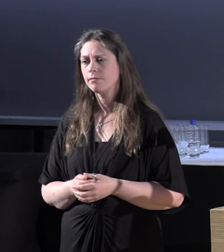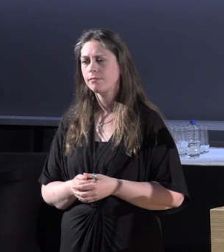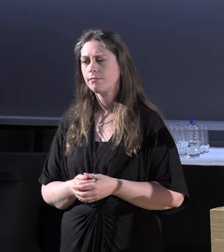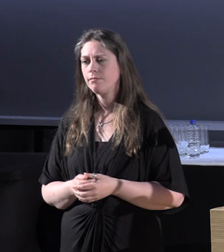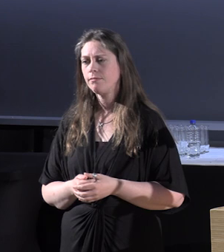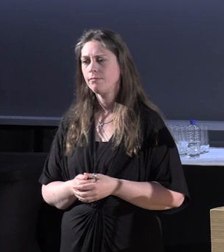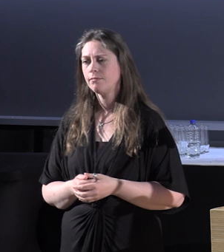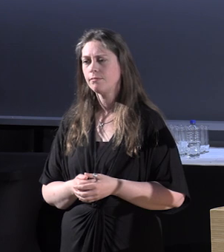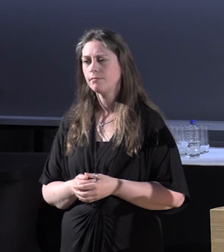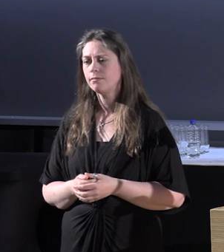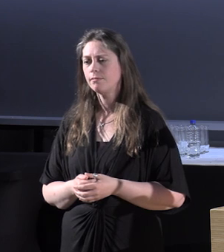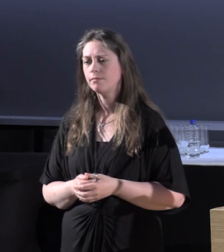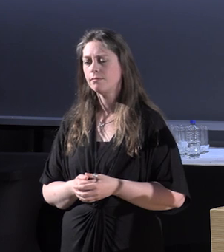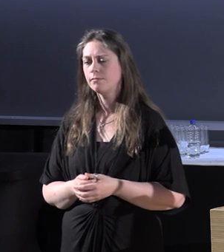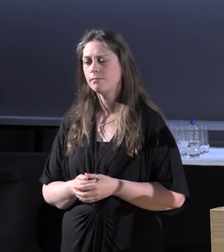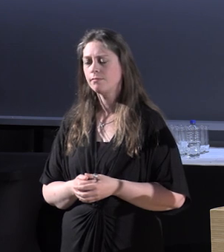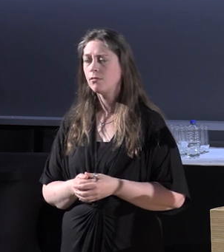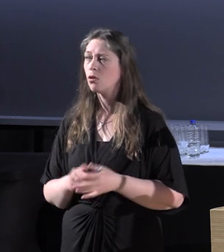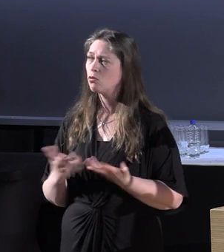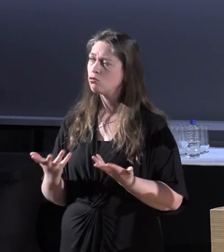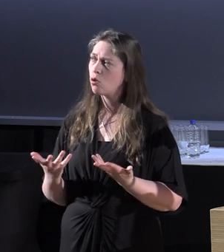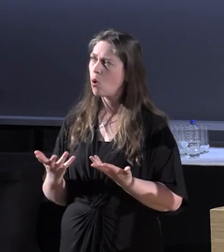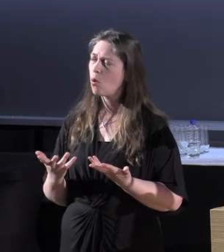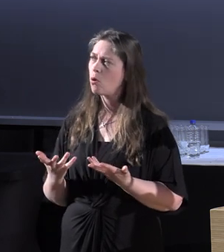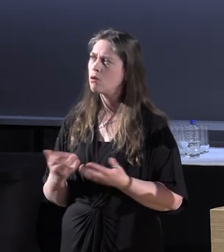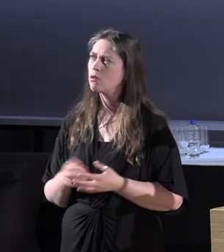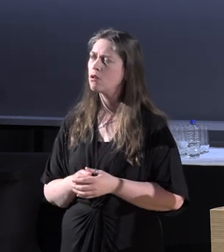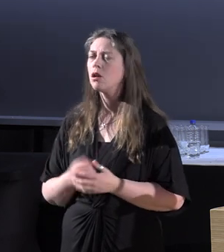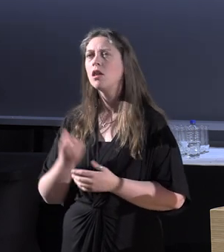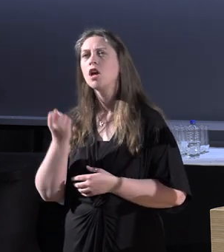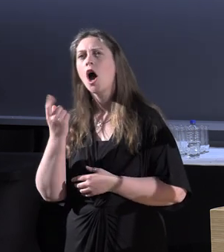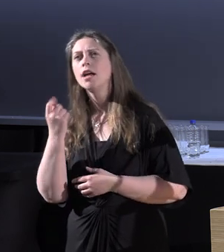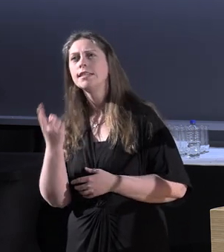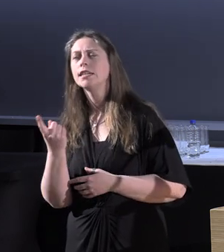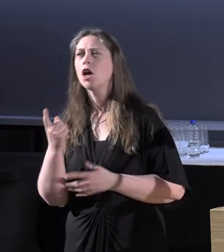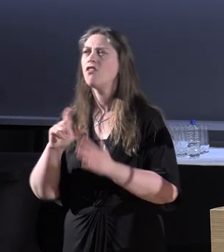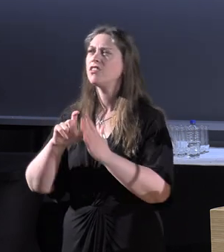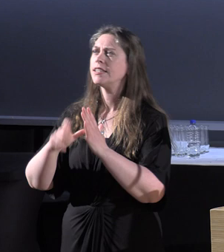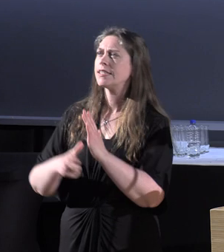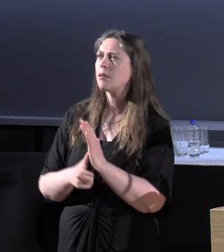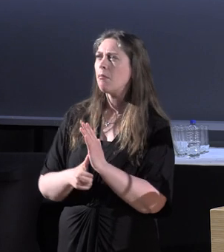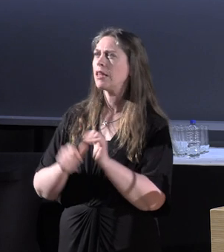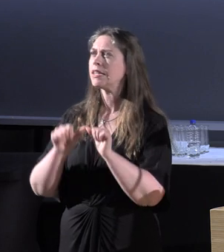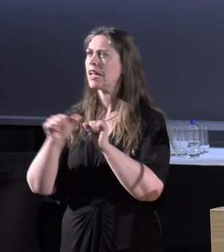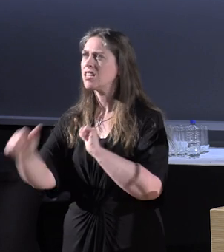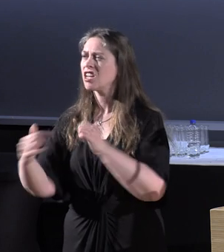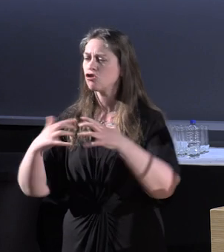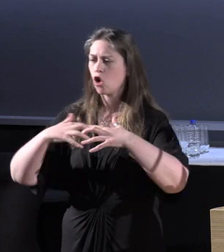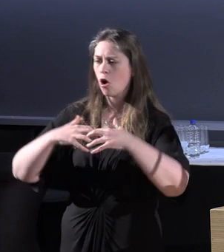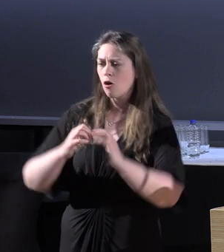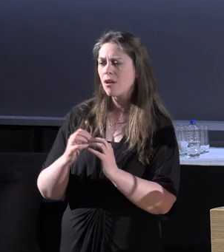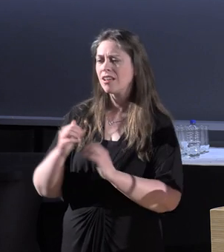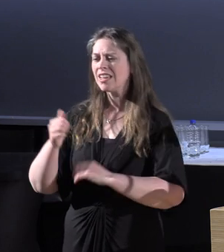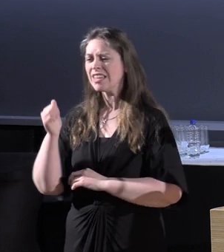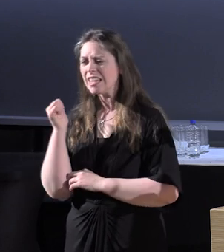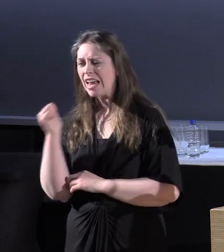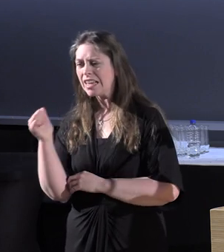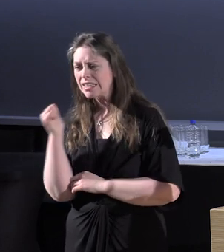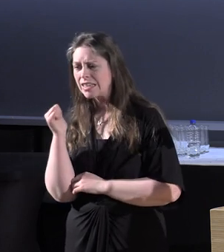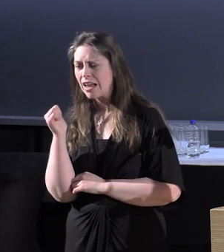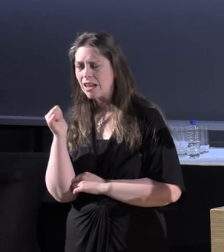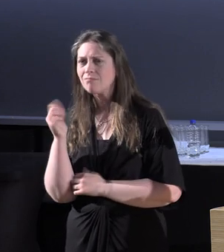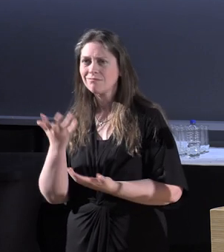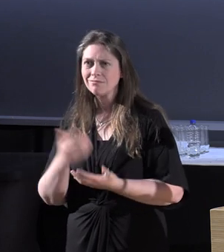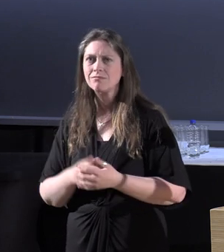So, you know, this idea of the disability industrial complex, for yesterday it was four, and some of the programs